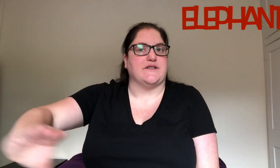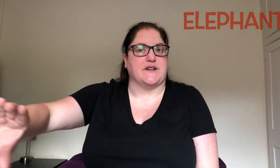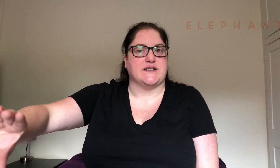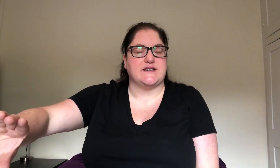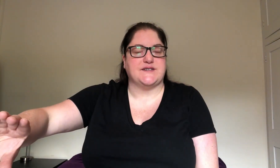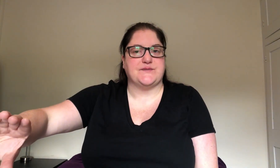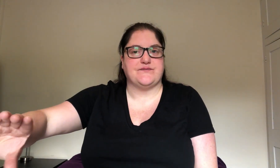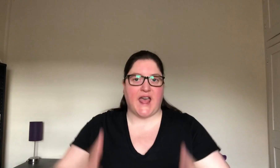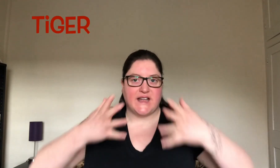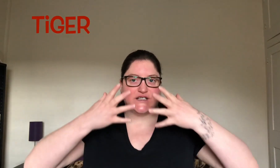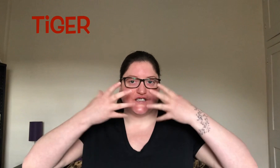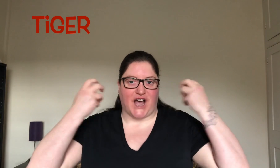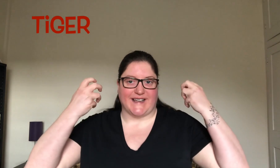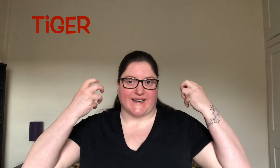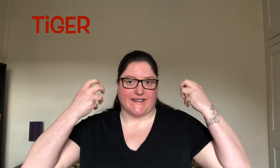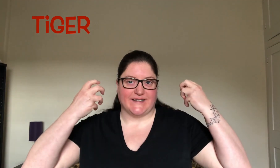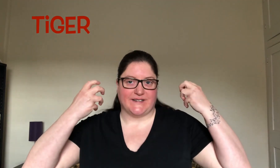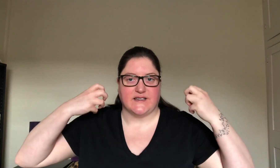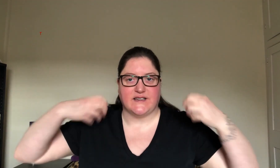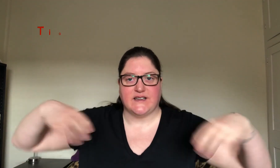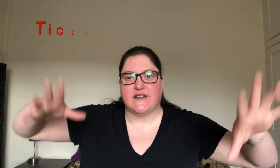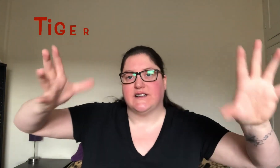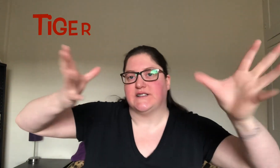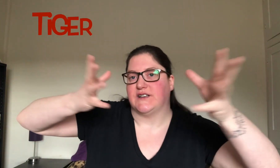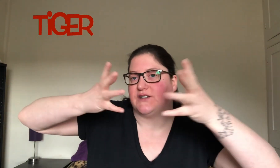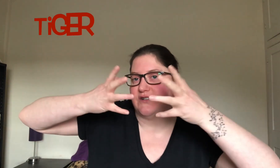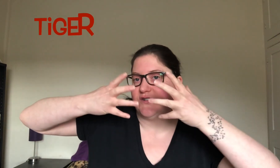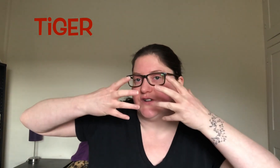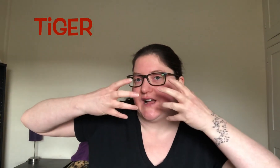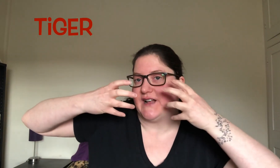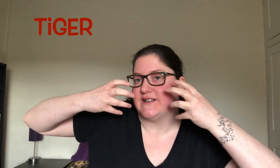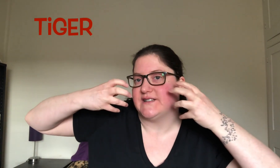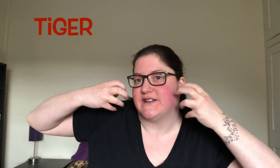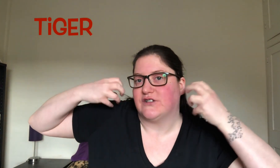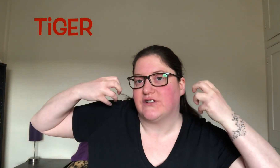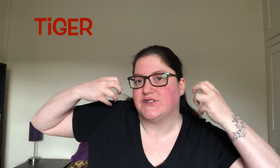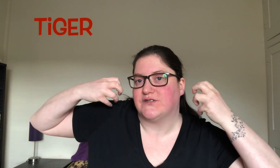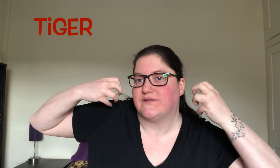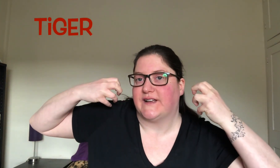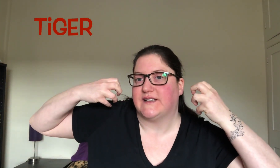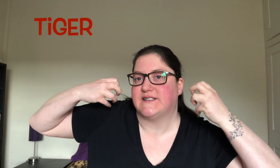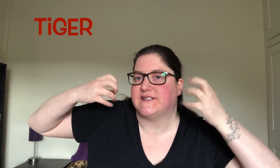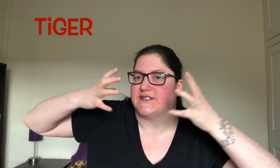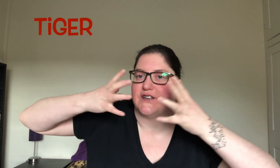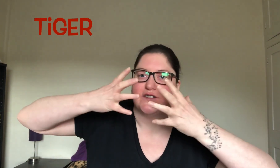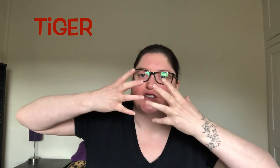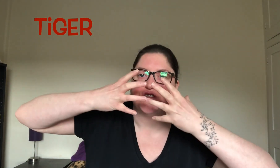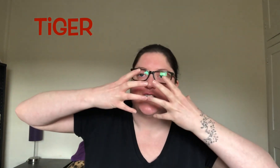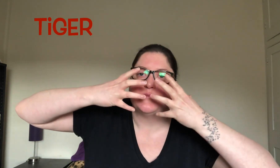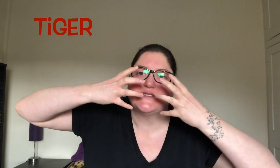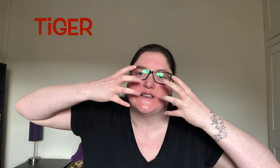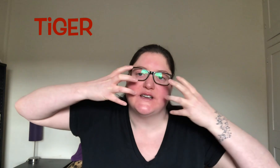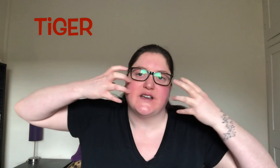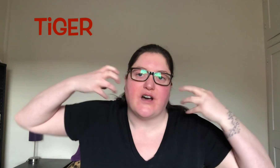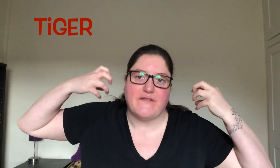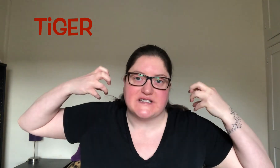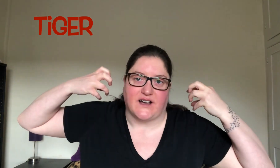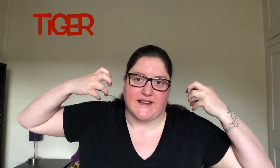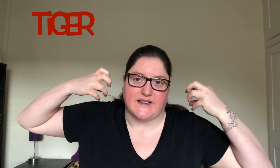Elephant. Tiger. So claw your hands across your face to show the stripes of a tiger.